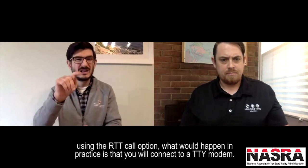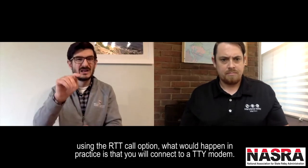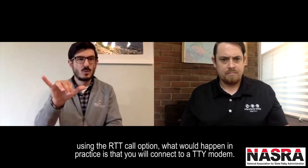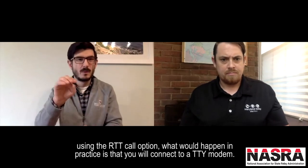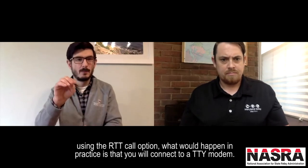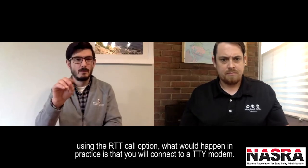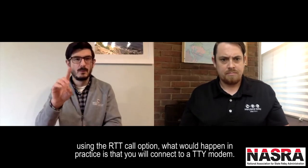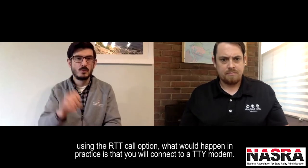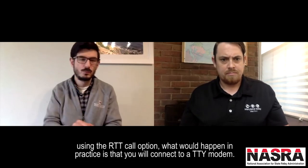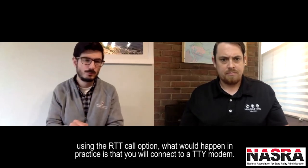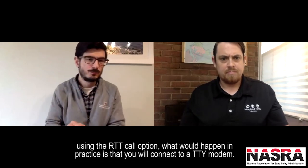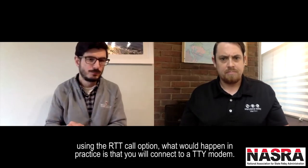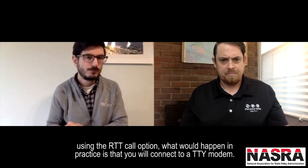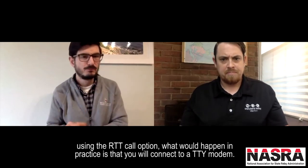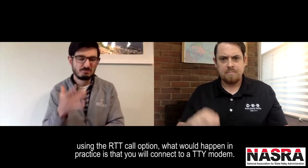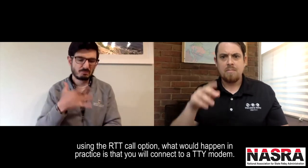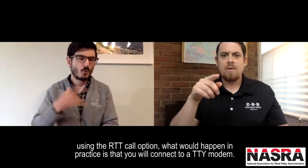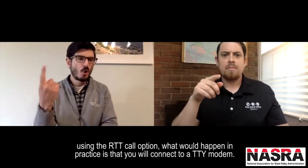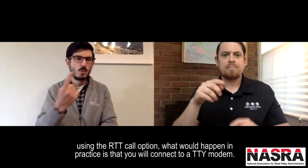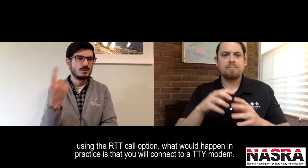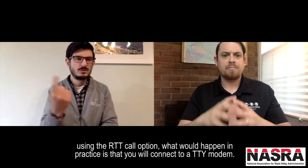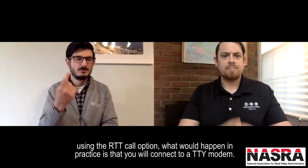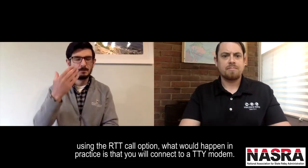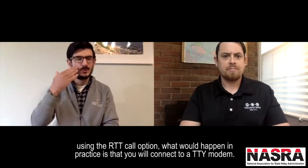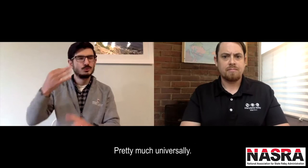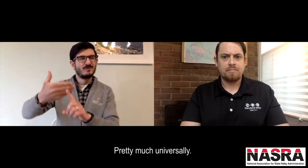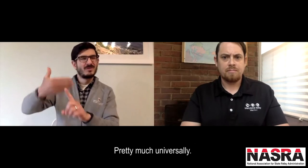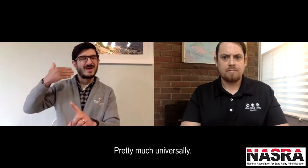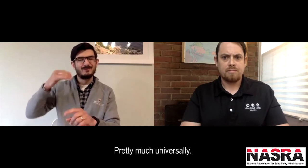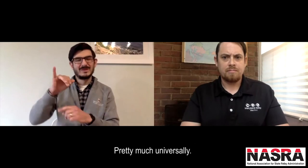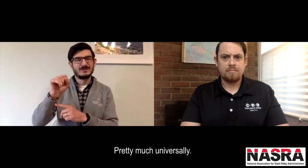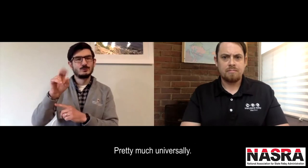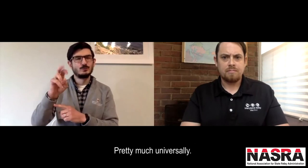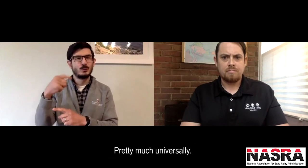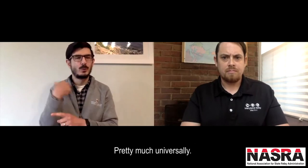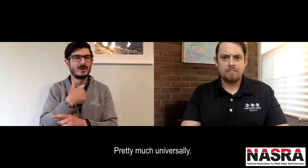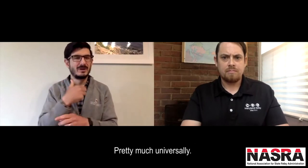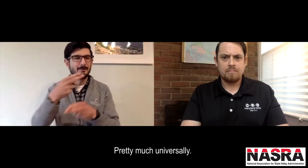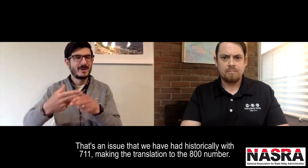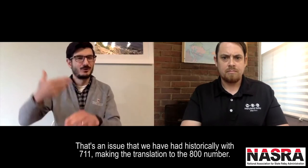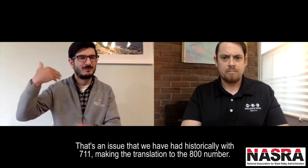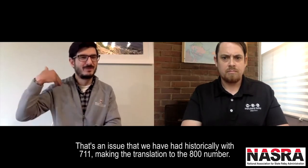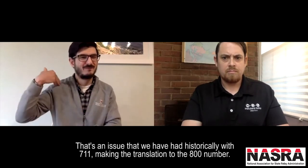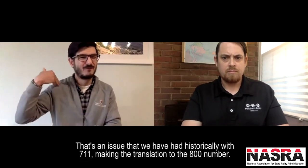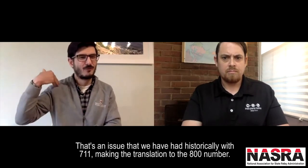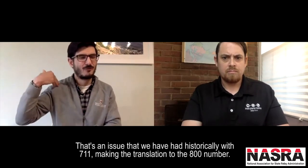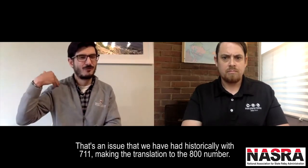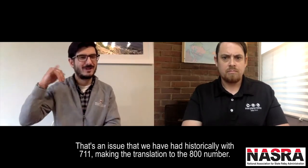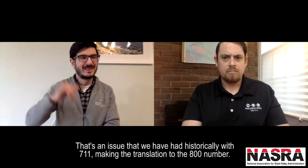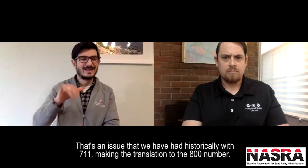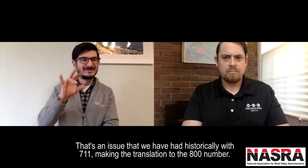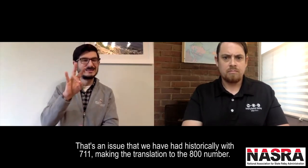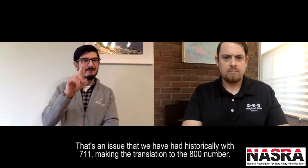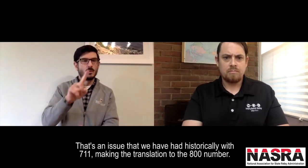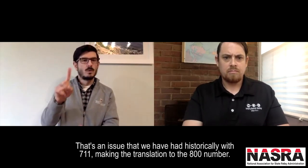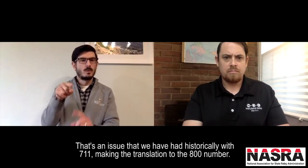in practice is that you will connect to a TTY modem pretty much universally. That's an issue that we have